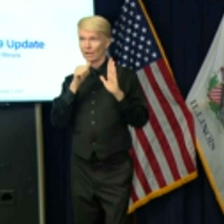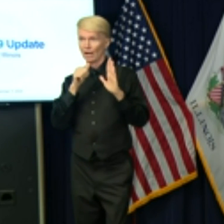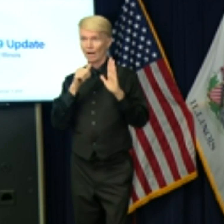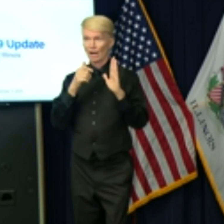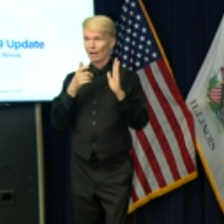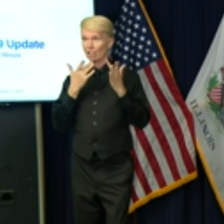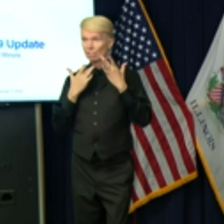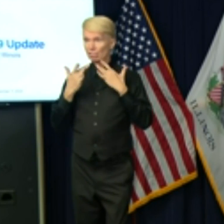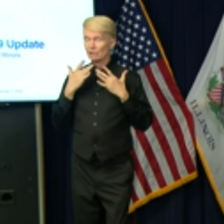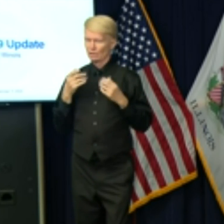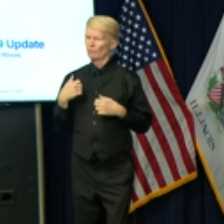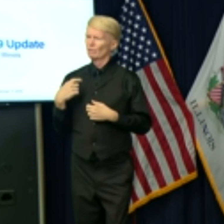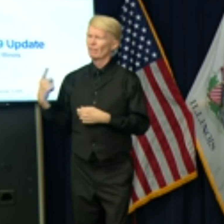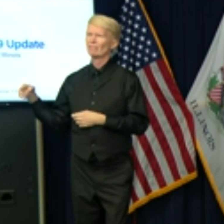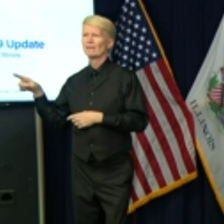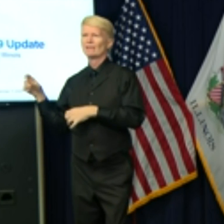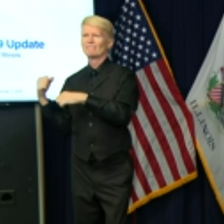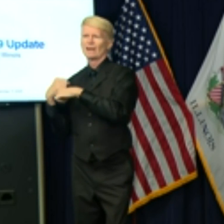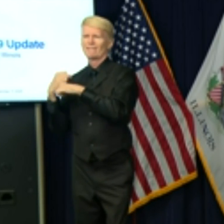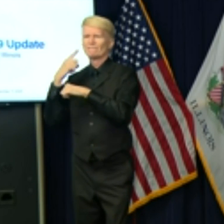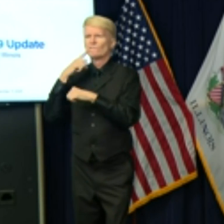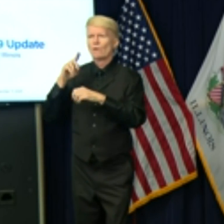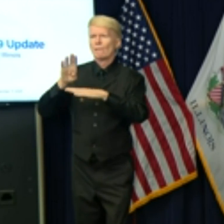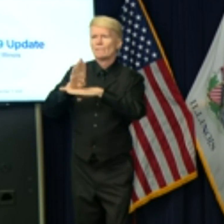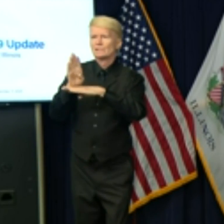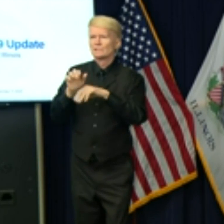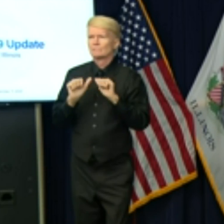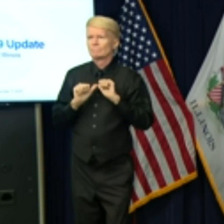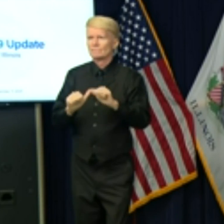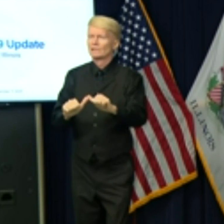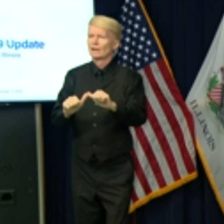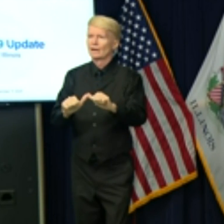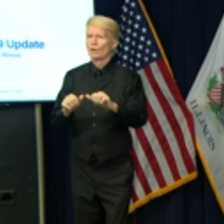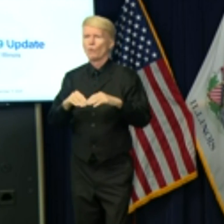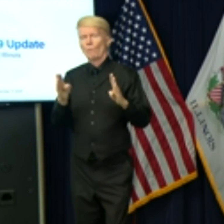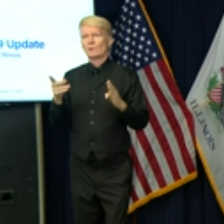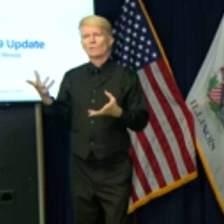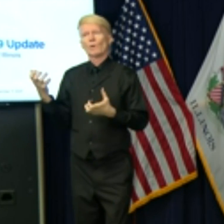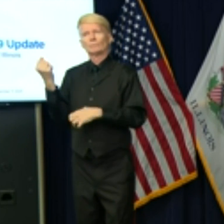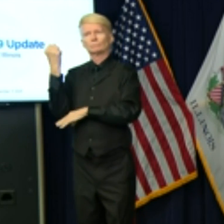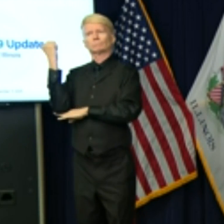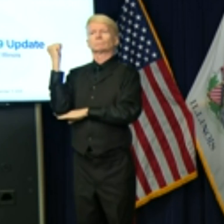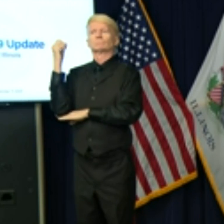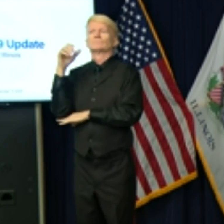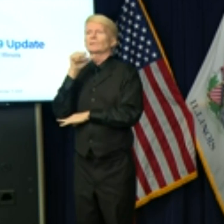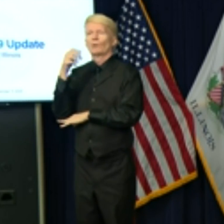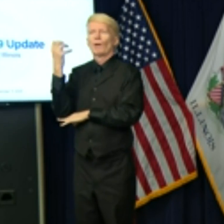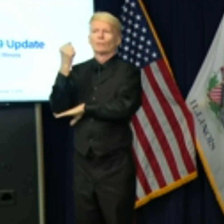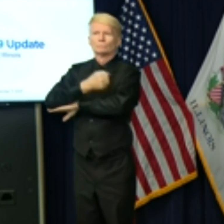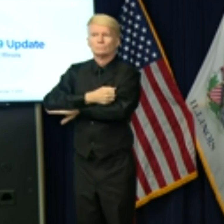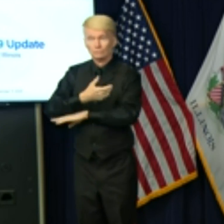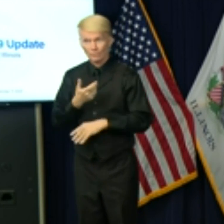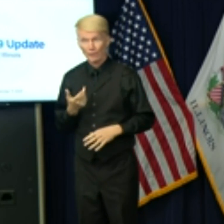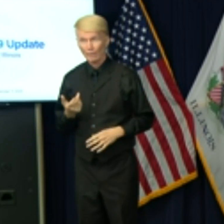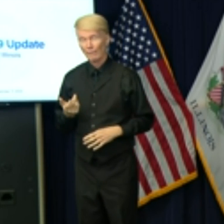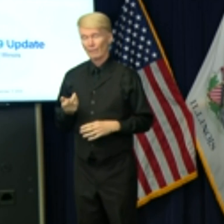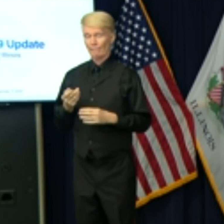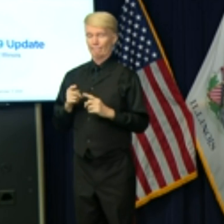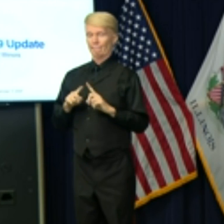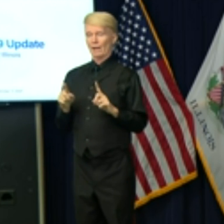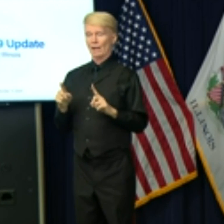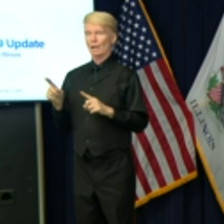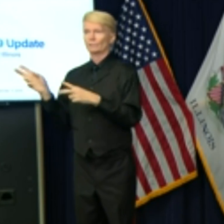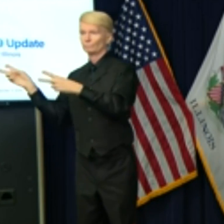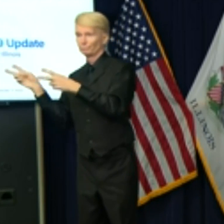sure that certain businesses stay open. They seem more interested in some than others, but either way, we took their